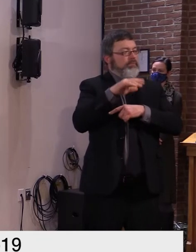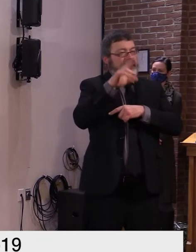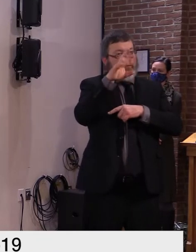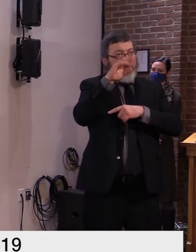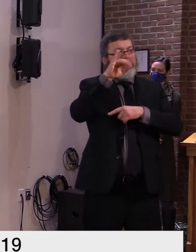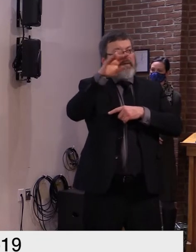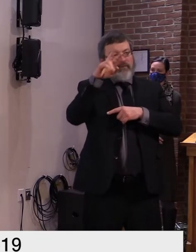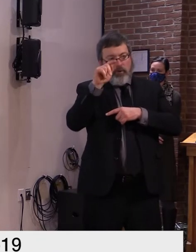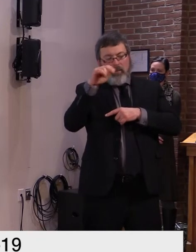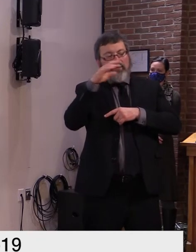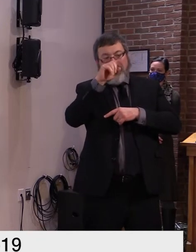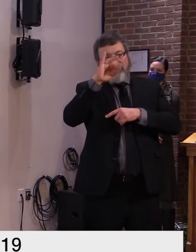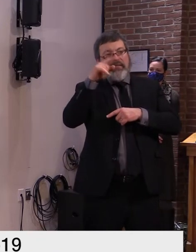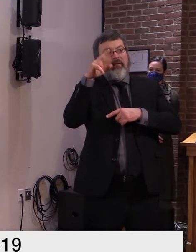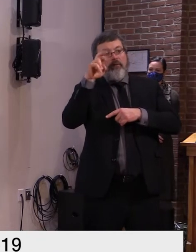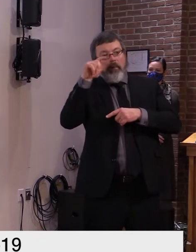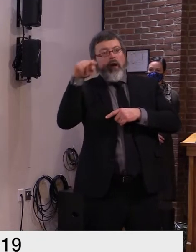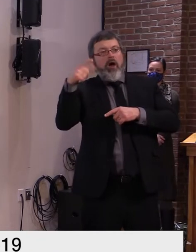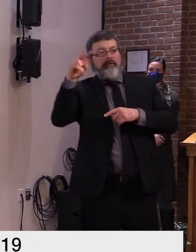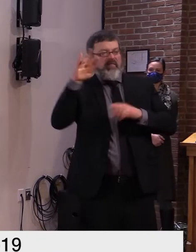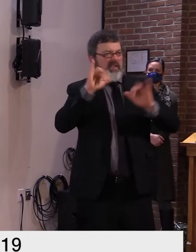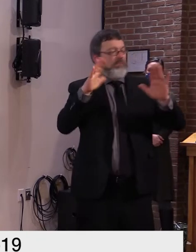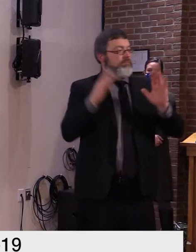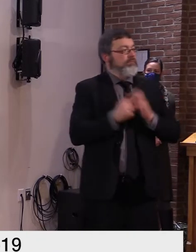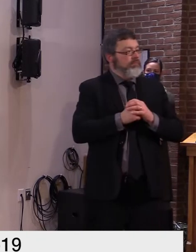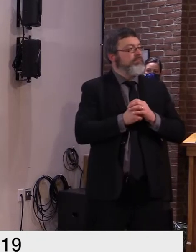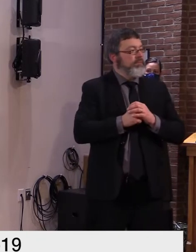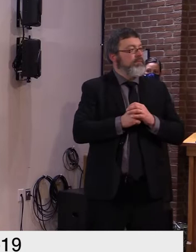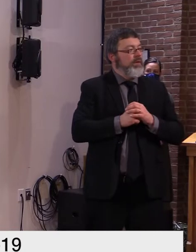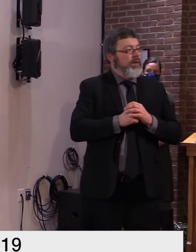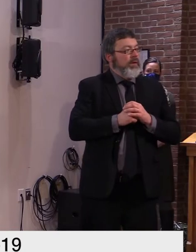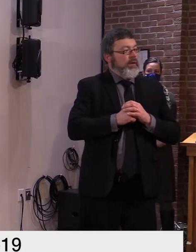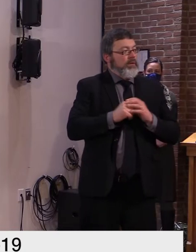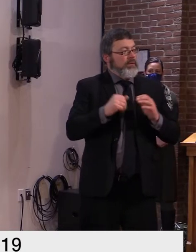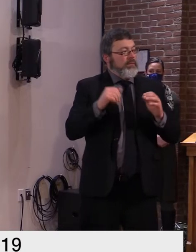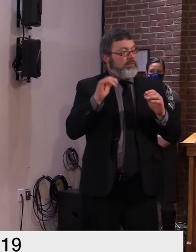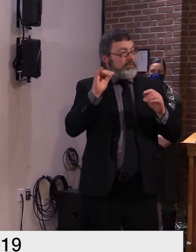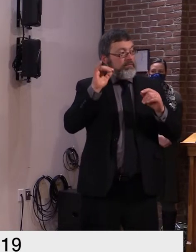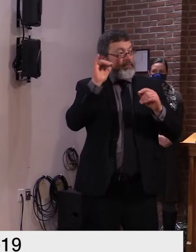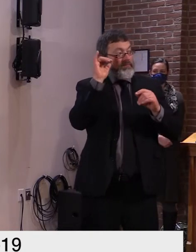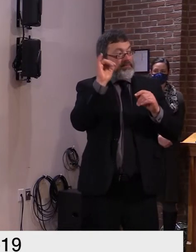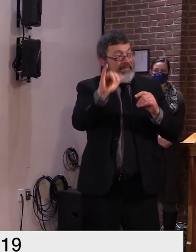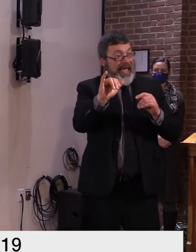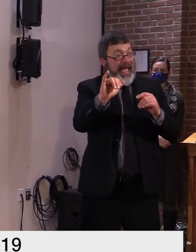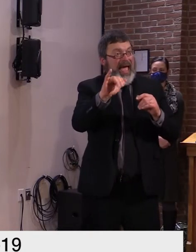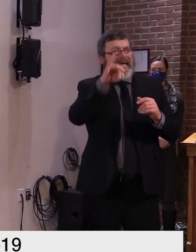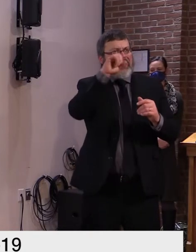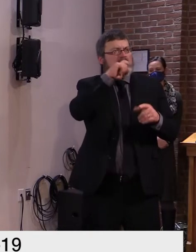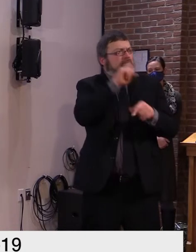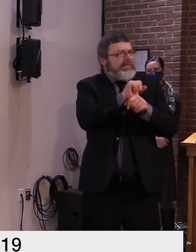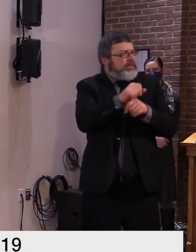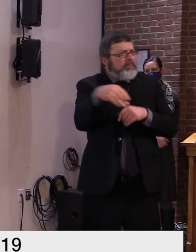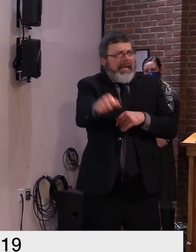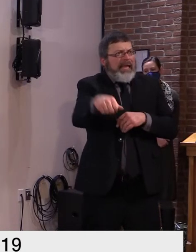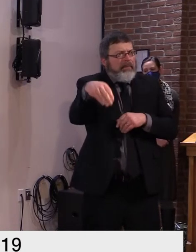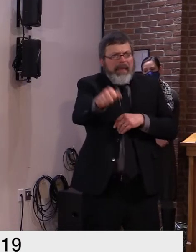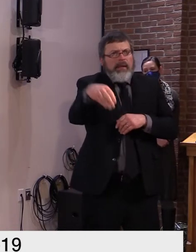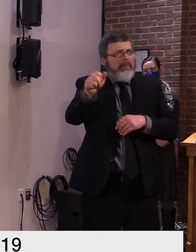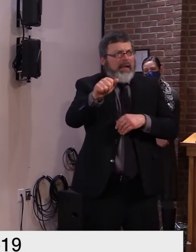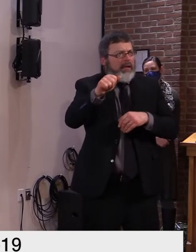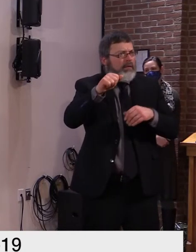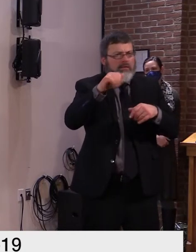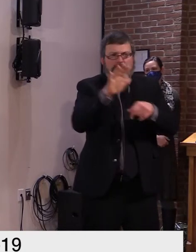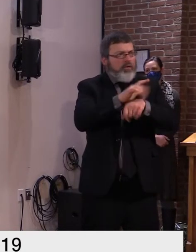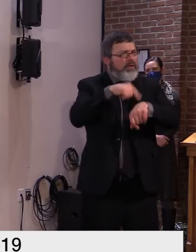care heroes uh during this surge the need is great for clinicians and support staff just to be clear the